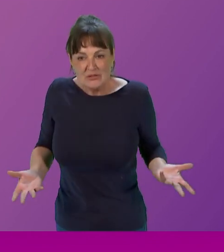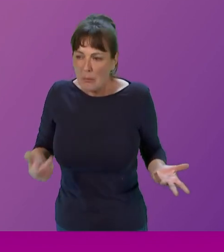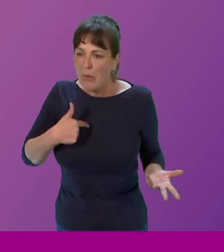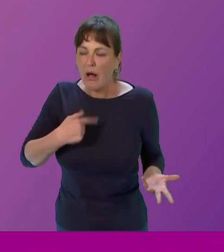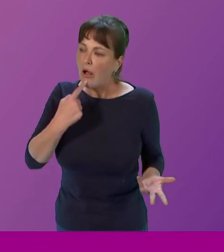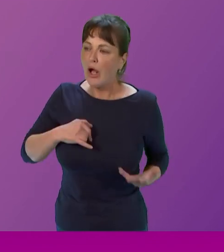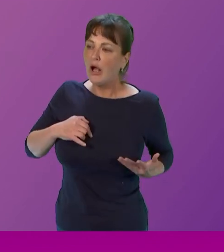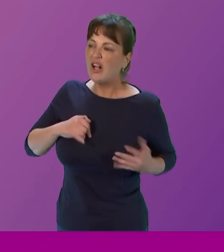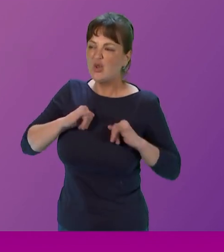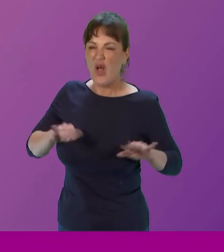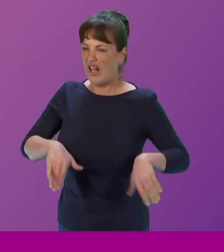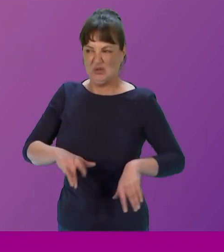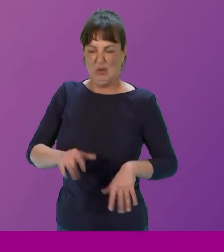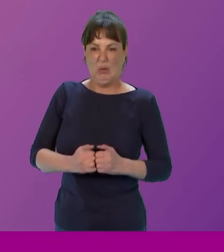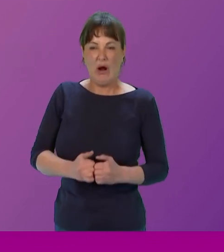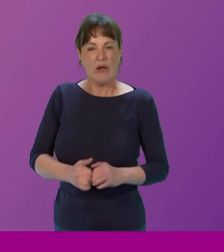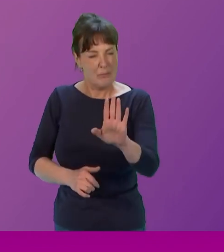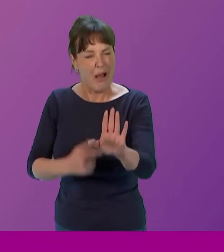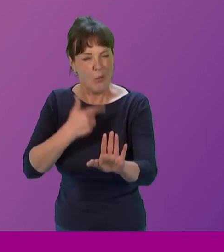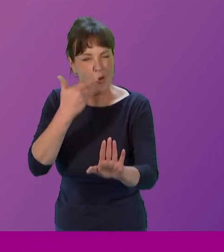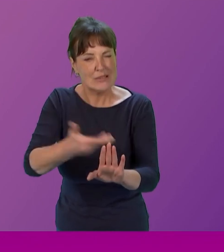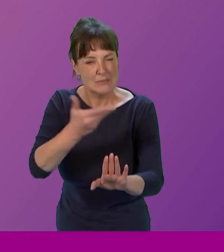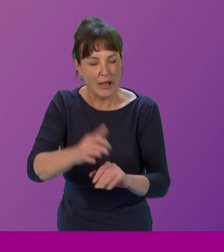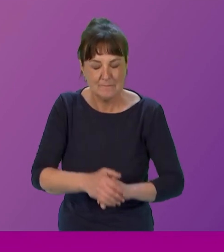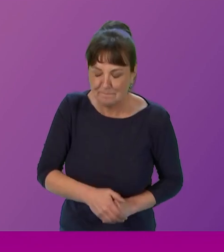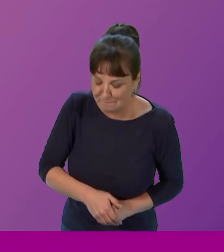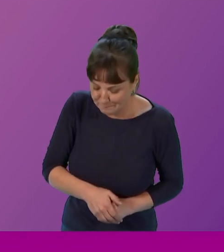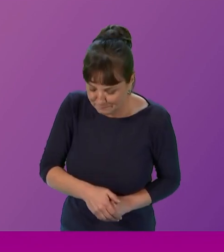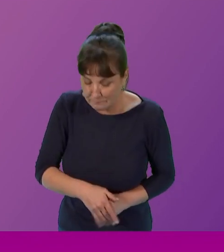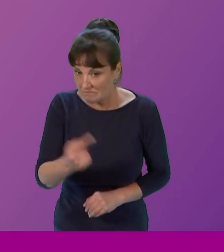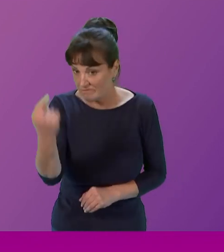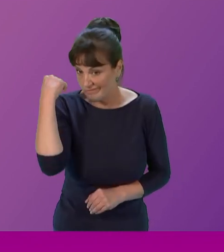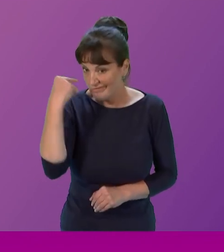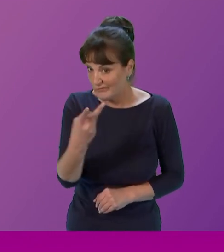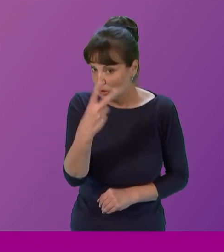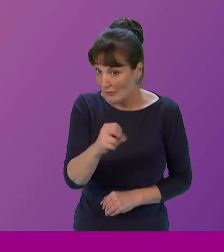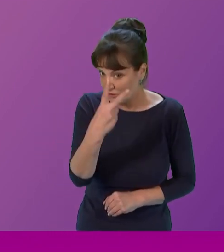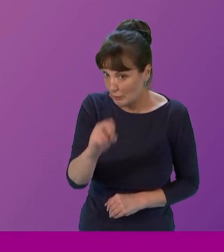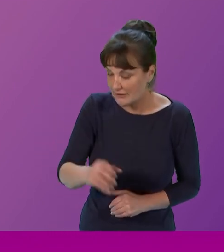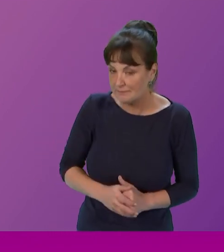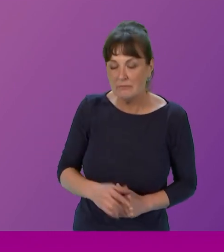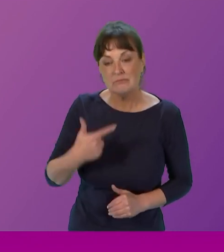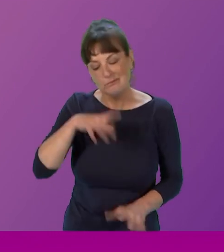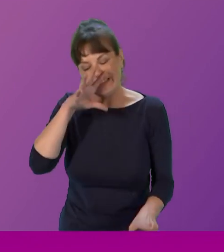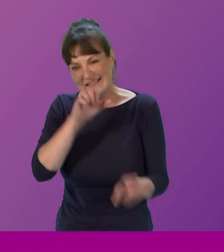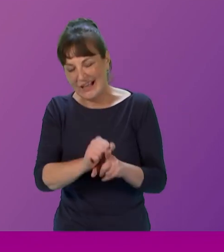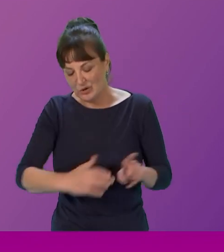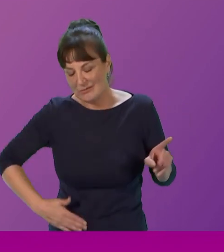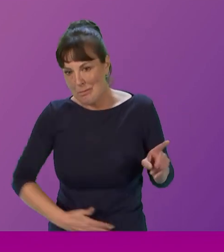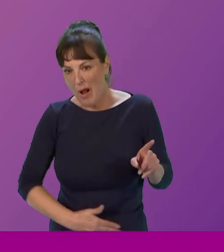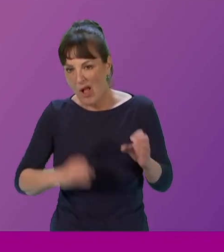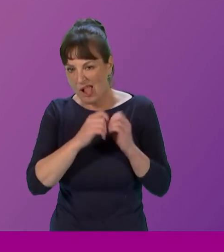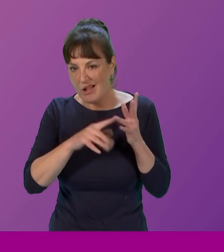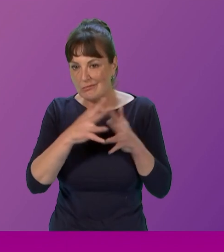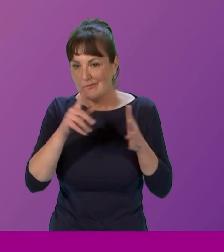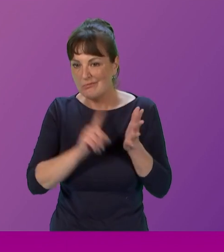valuable that is. So in 2020, I was diagnosed with bowel cancer. And then